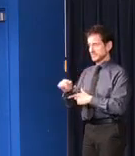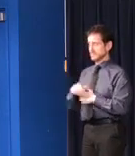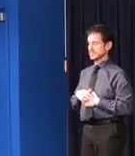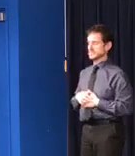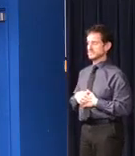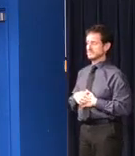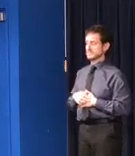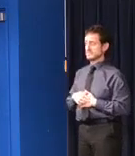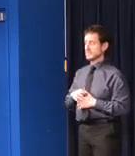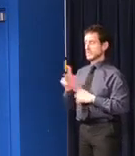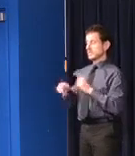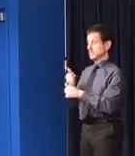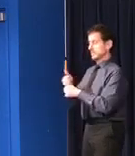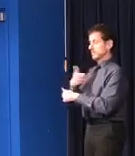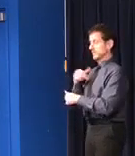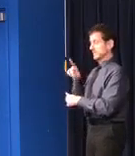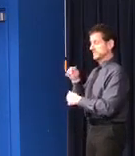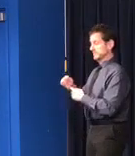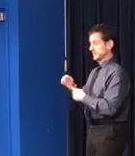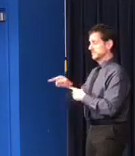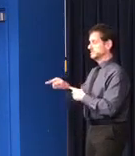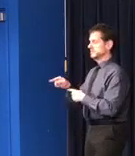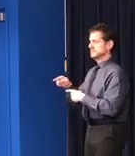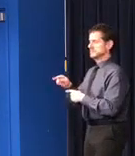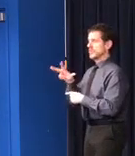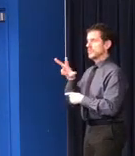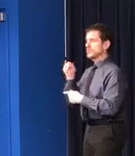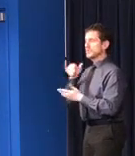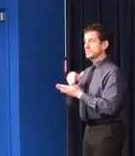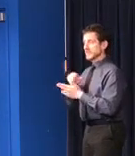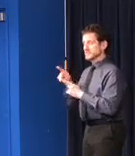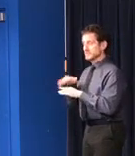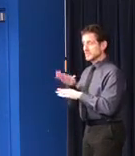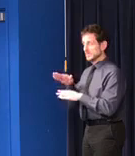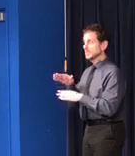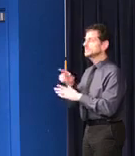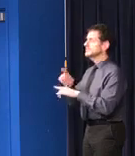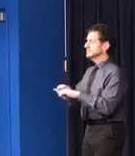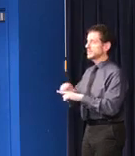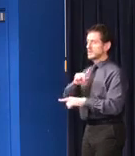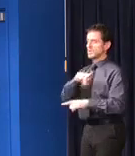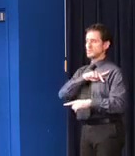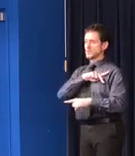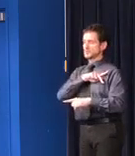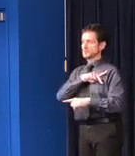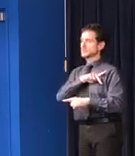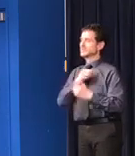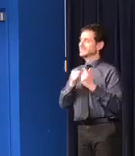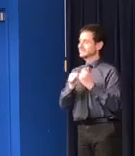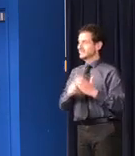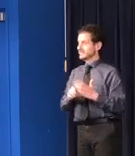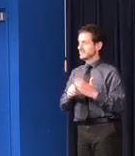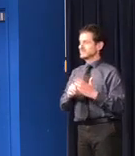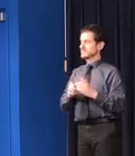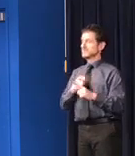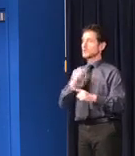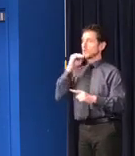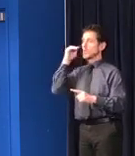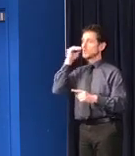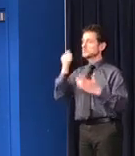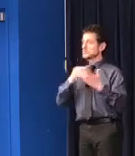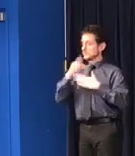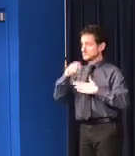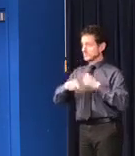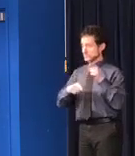More than 30,000 people now rely on the aid of a personal assistant through the Home Services Program. This program